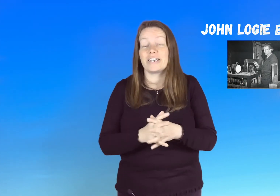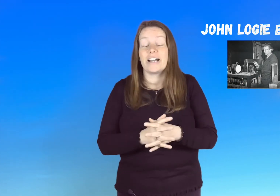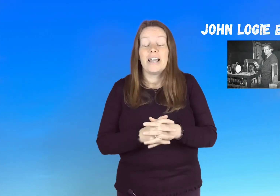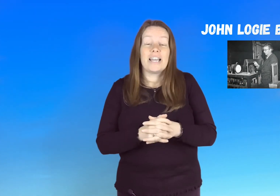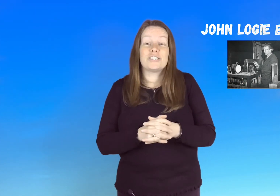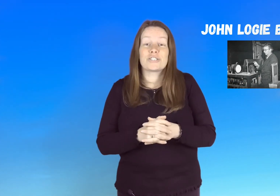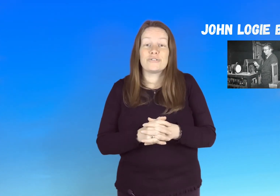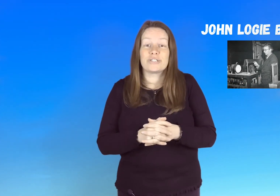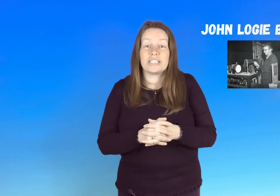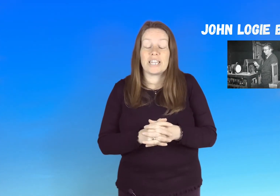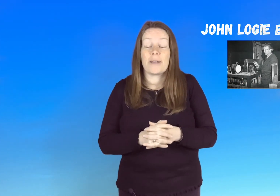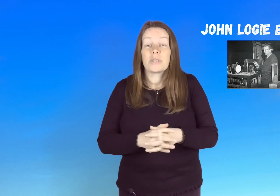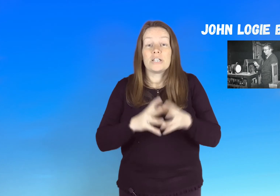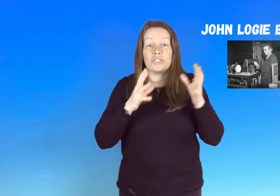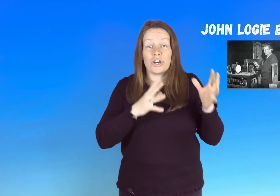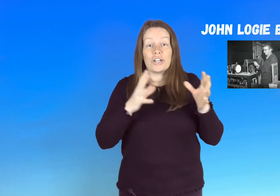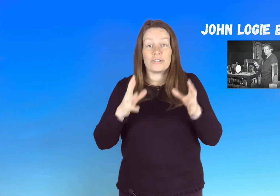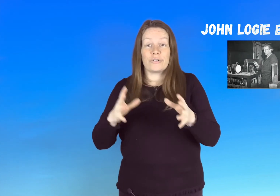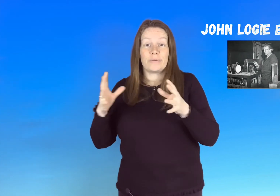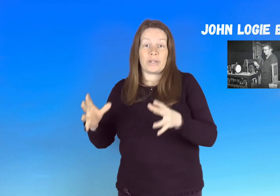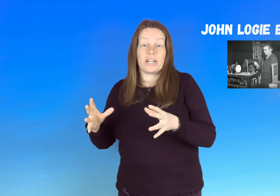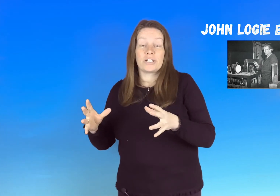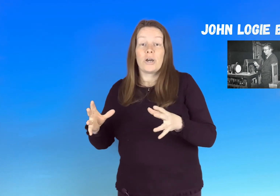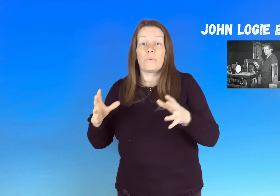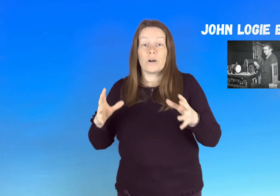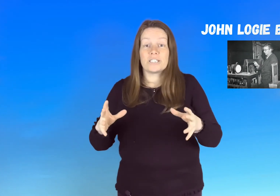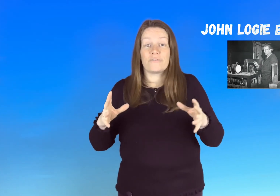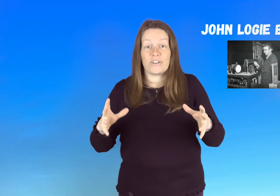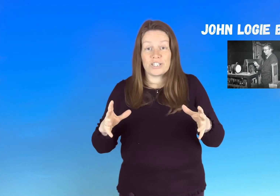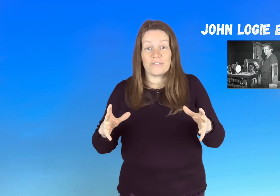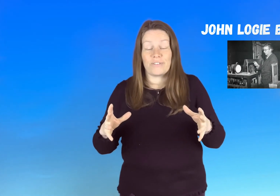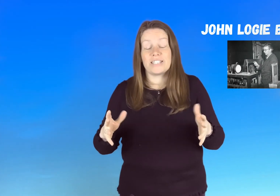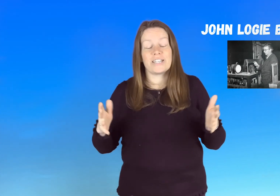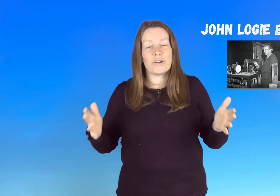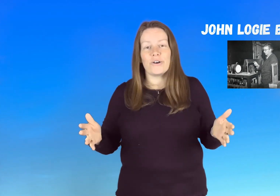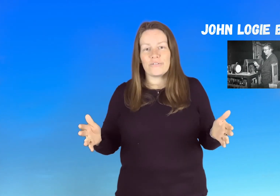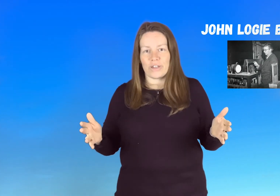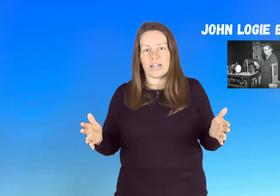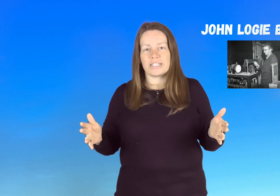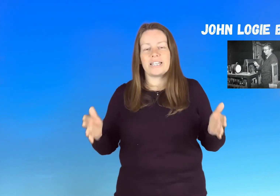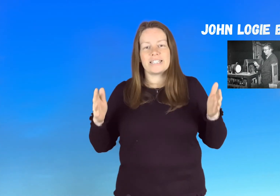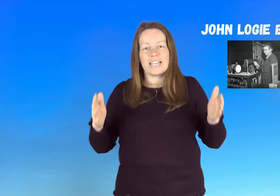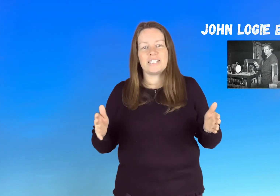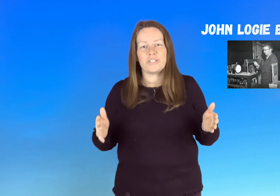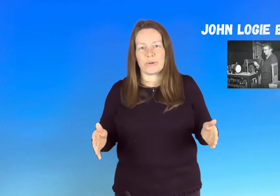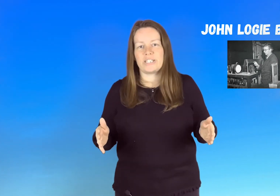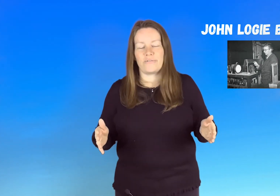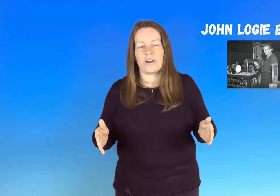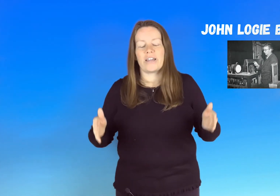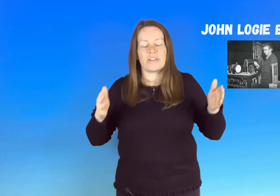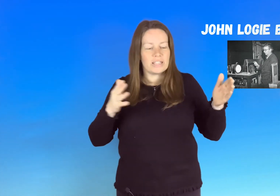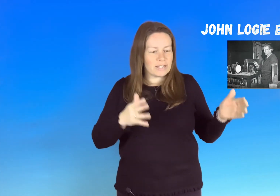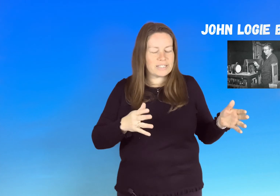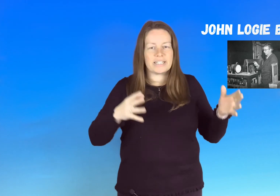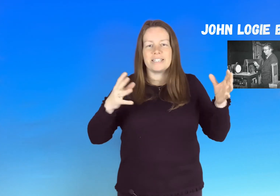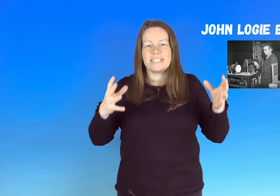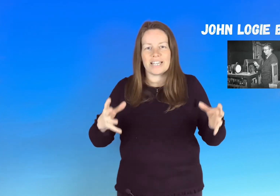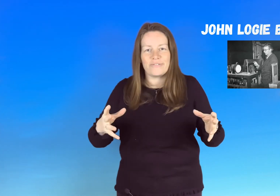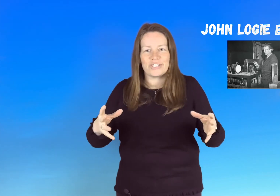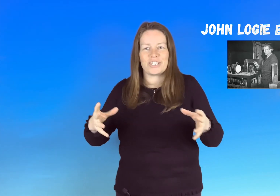at in school today john logie beard was the first inventor of that and in 1925 in london and selfridges